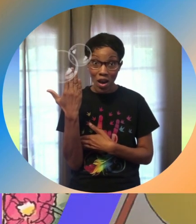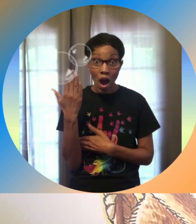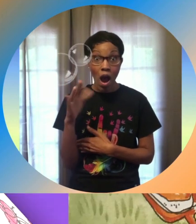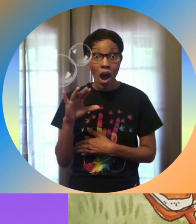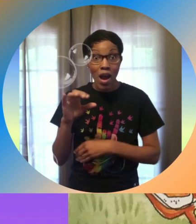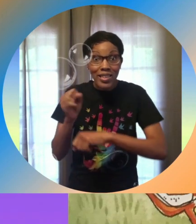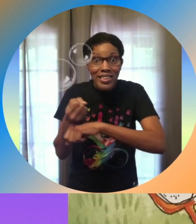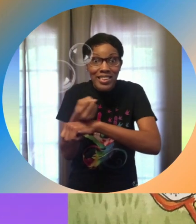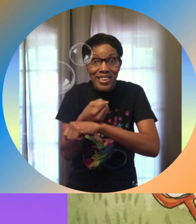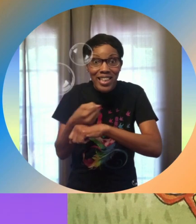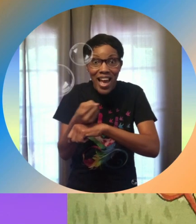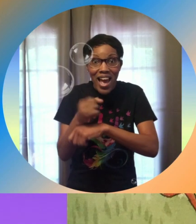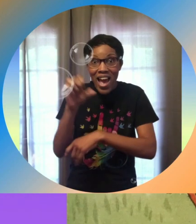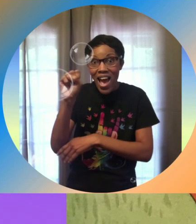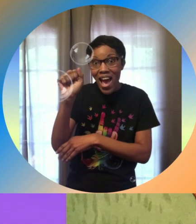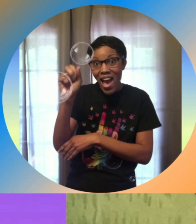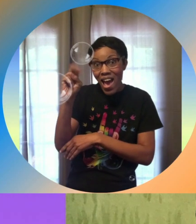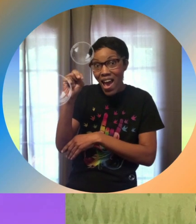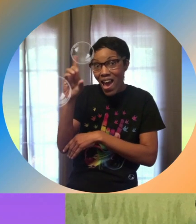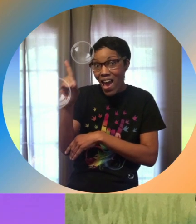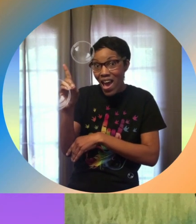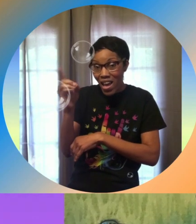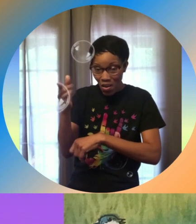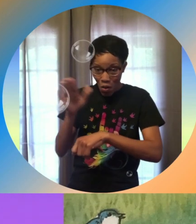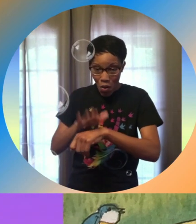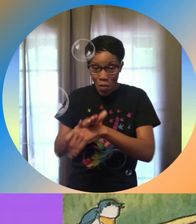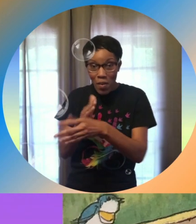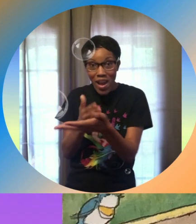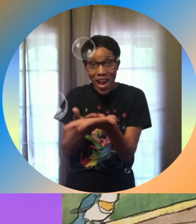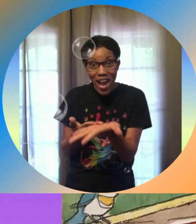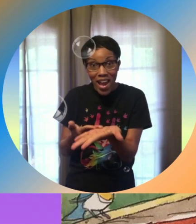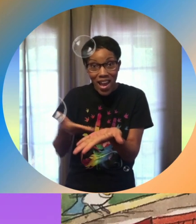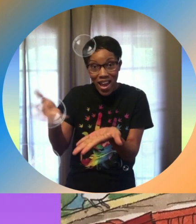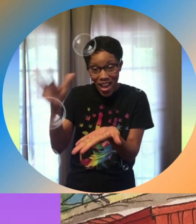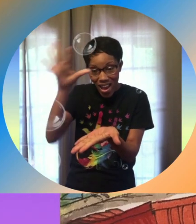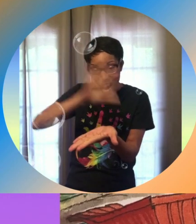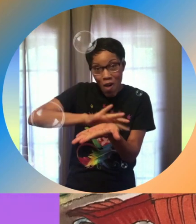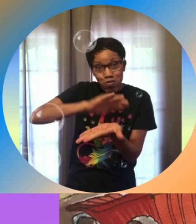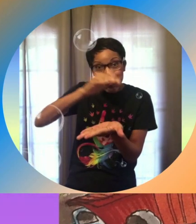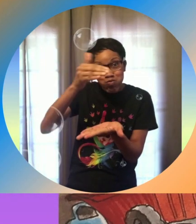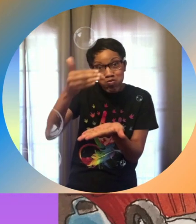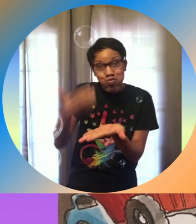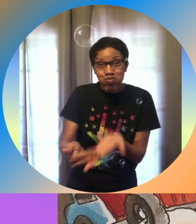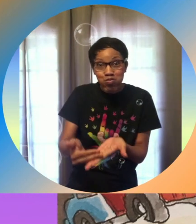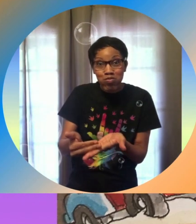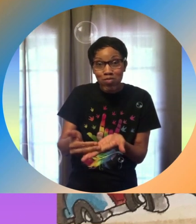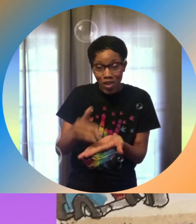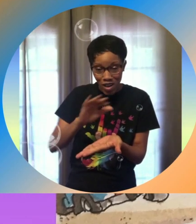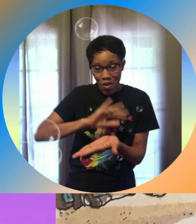on my arm and hand sand on my hand in the morning